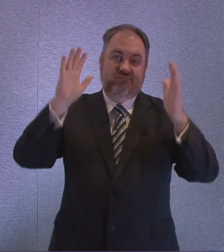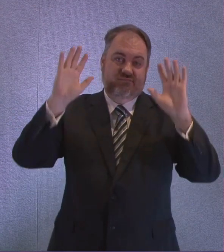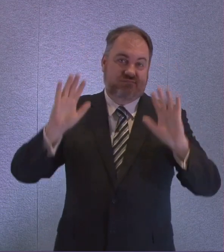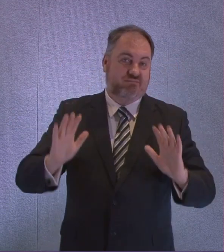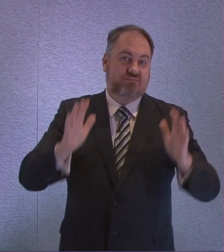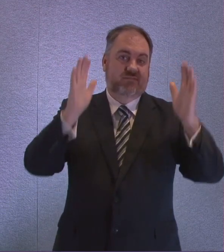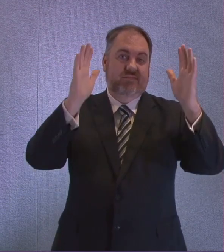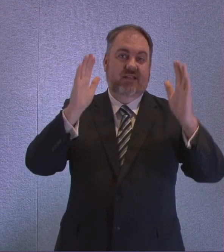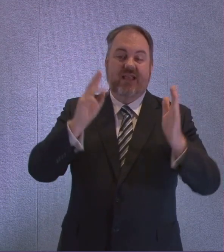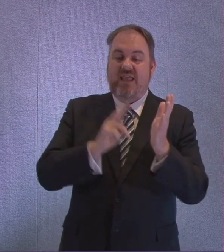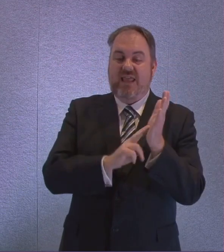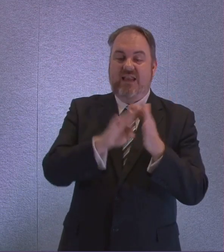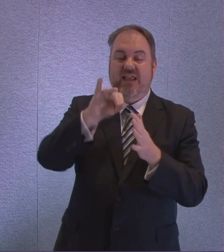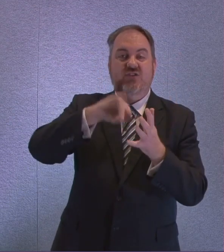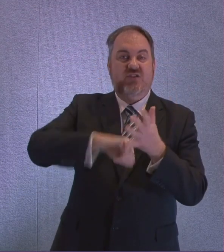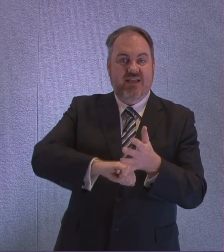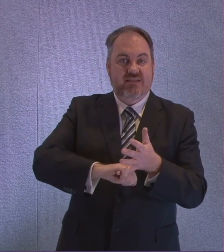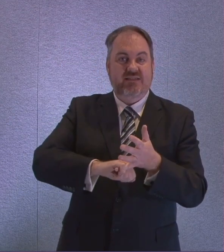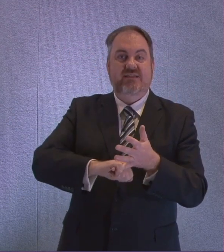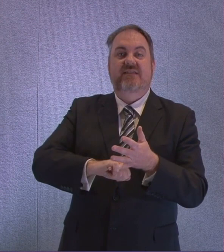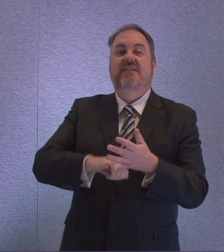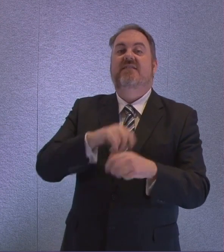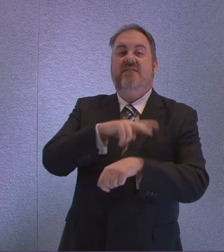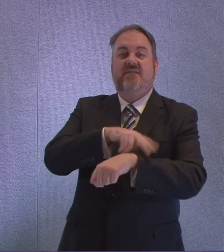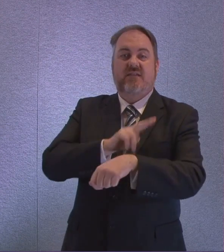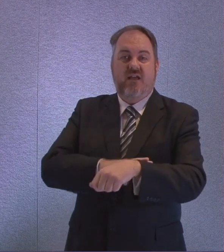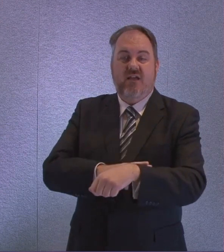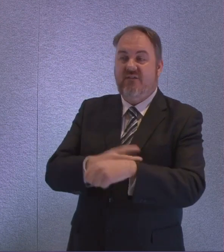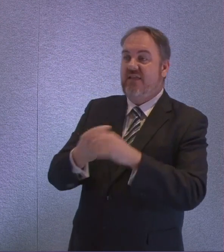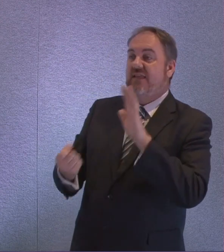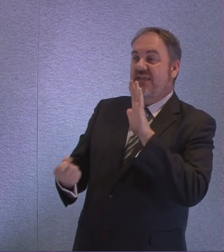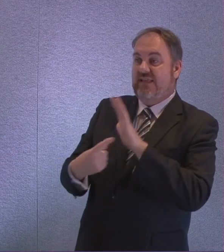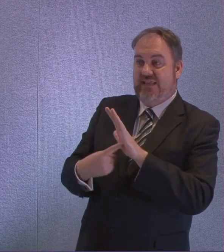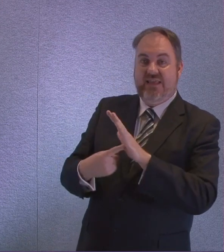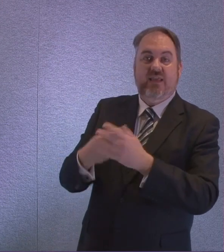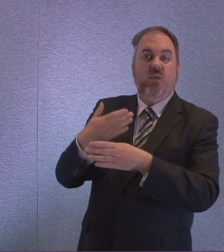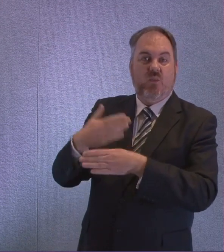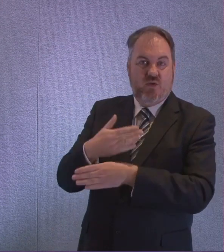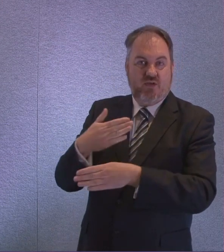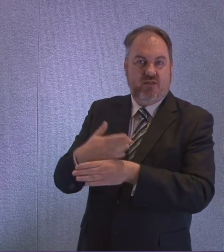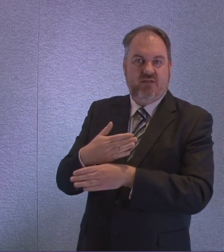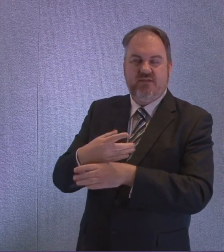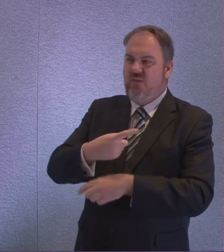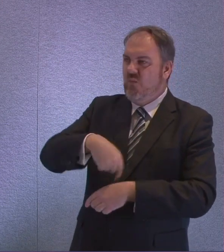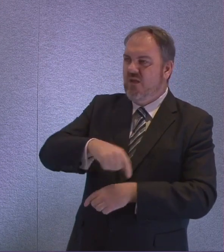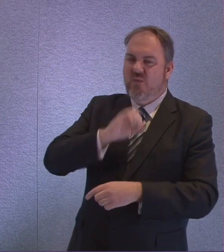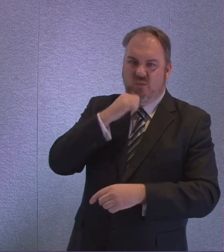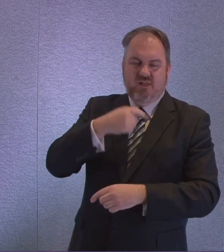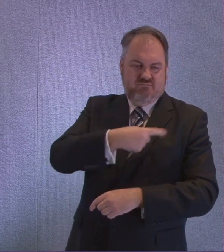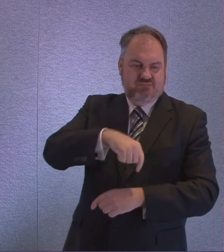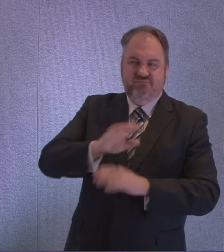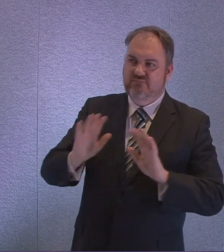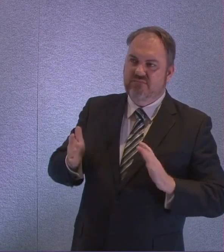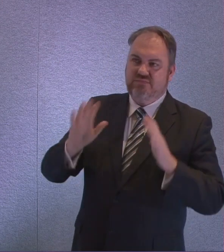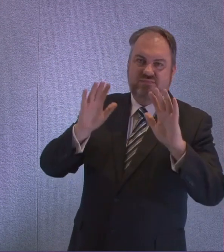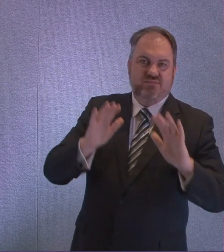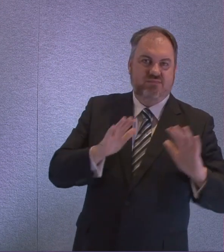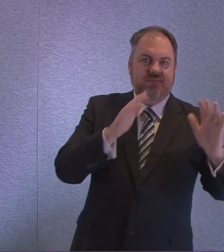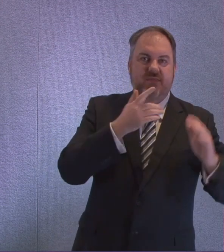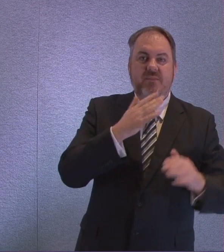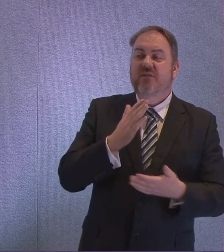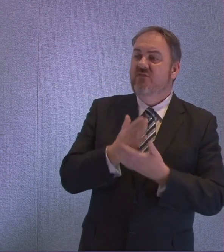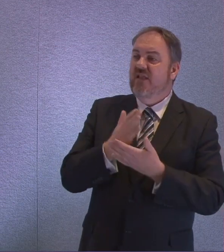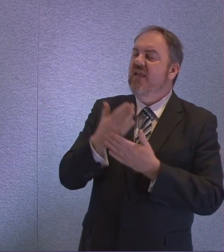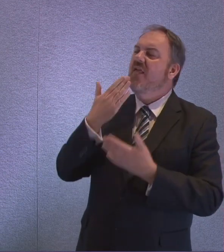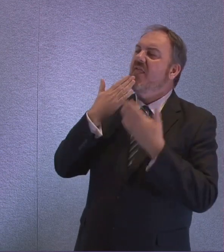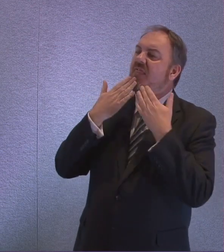as well as other key workers as well and I'm sure everybody else on this will be doing exactly the same I also want to thank you for the work you're doing to